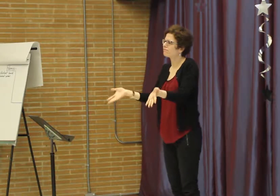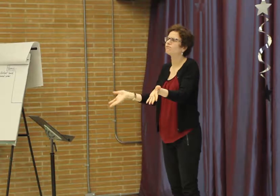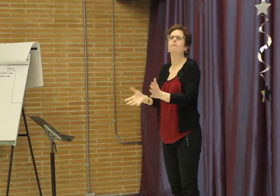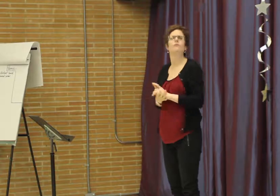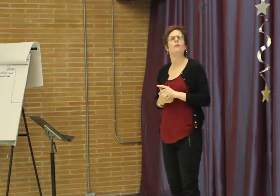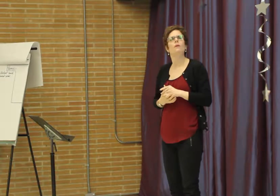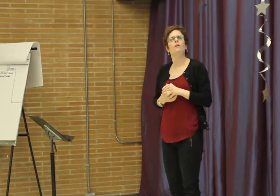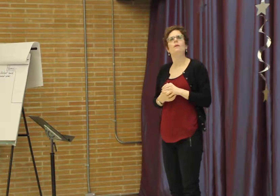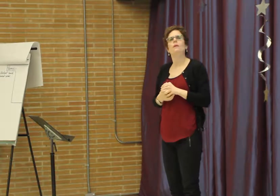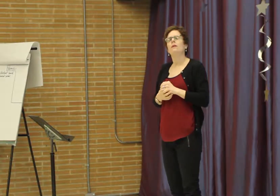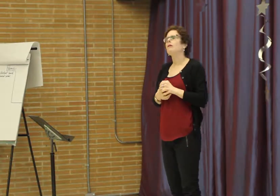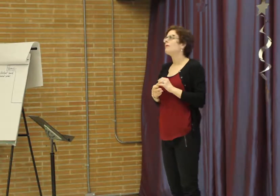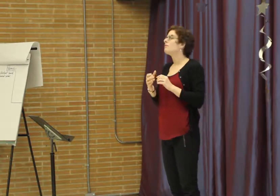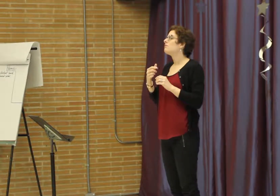children in learning a sign language.